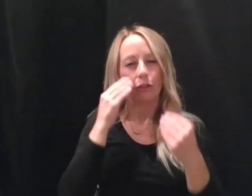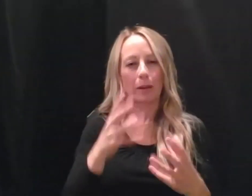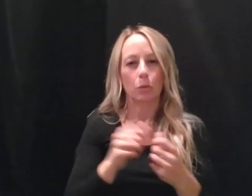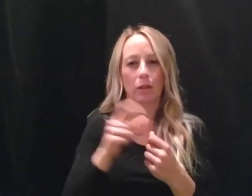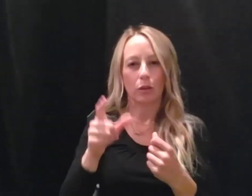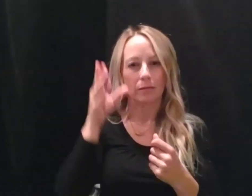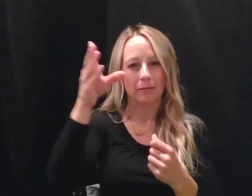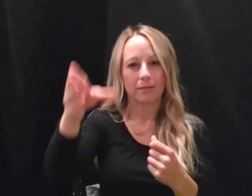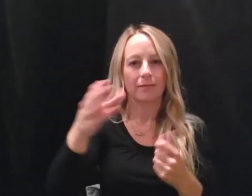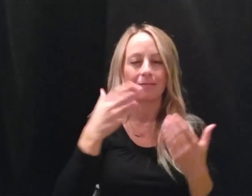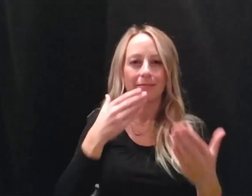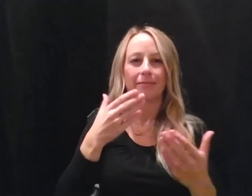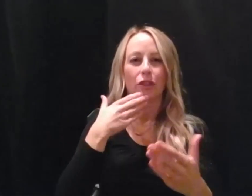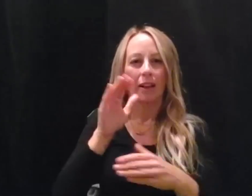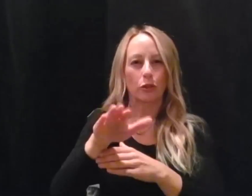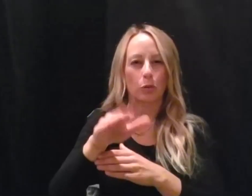days. Have a good afternoon.